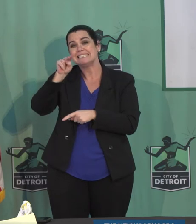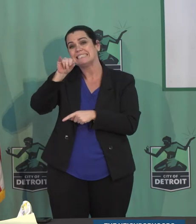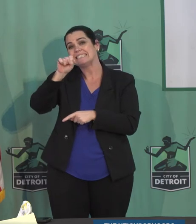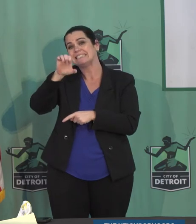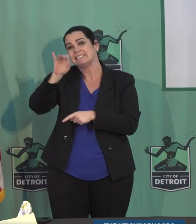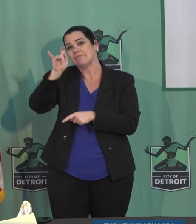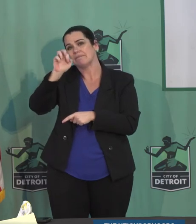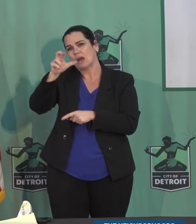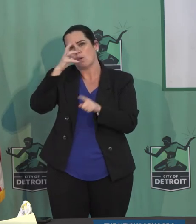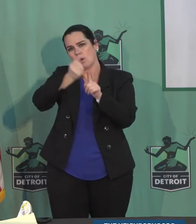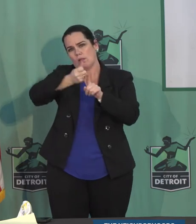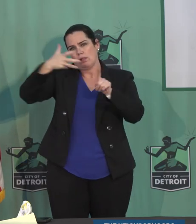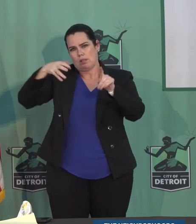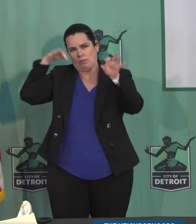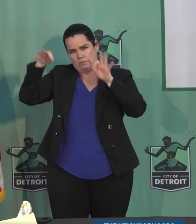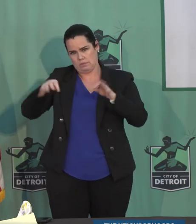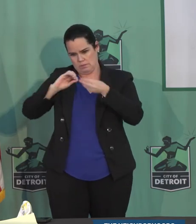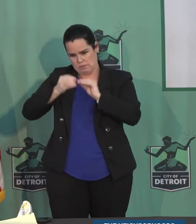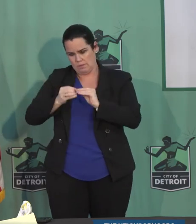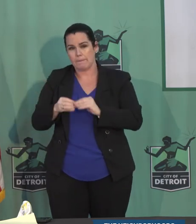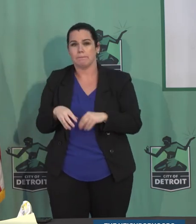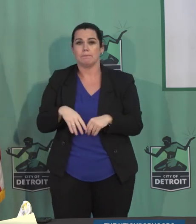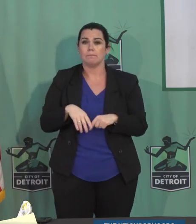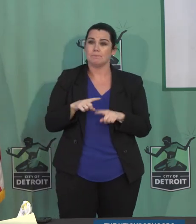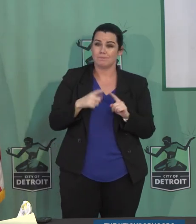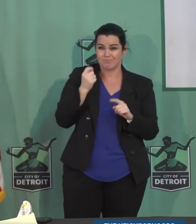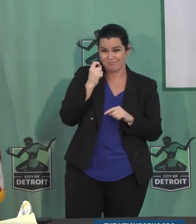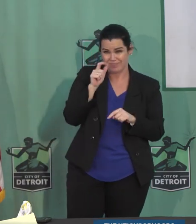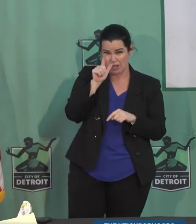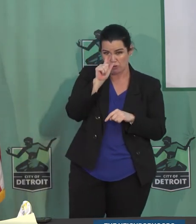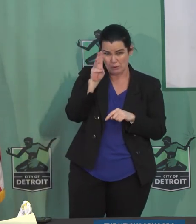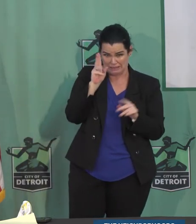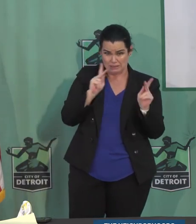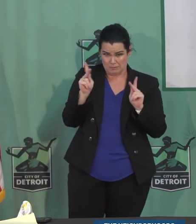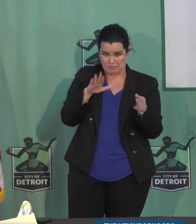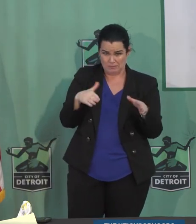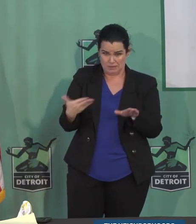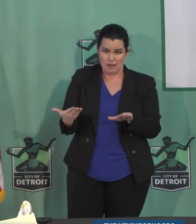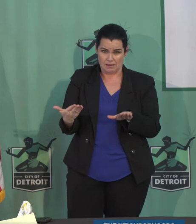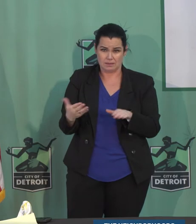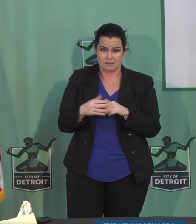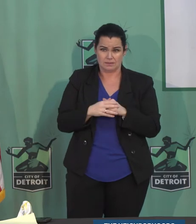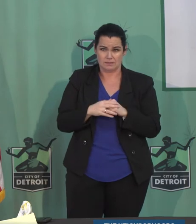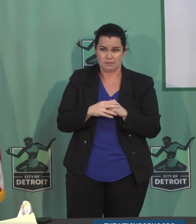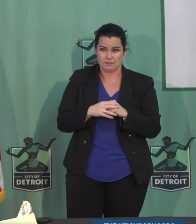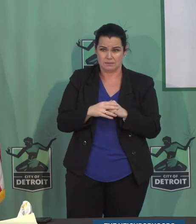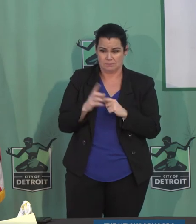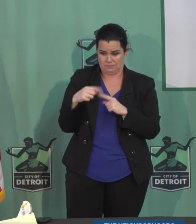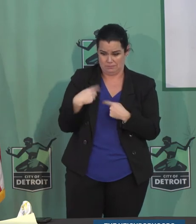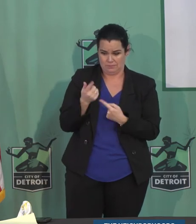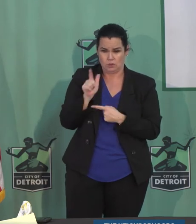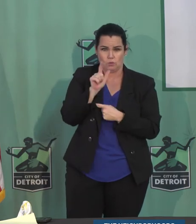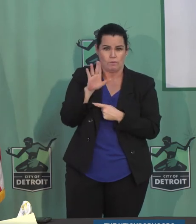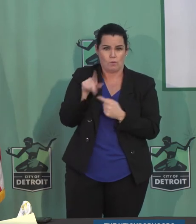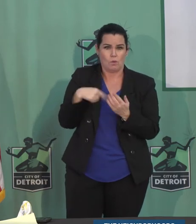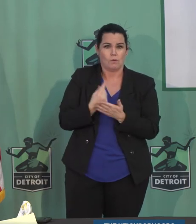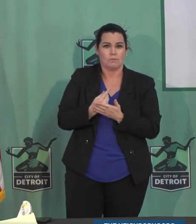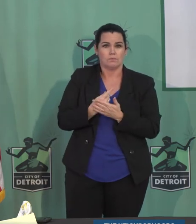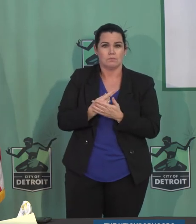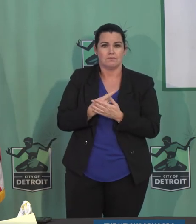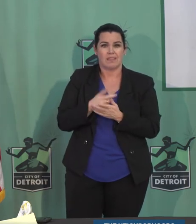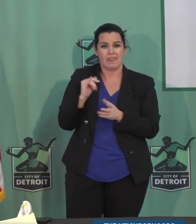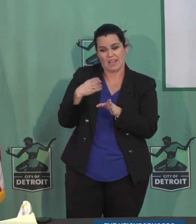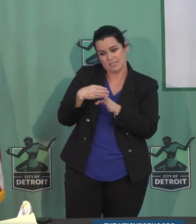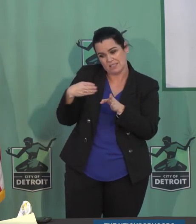26 more deaths reported today, 26 more of our neighbors, somebody's mother or